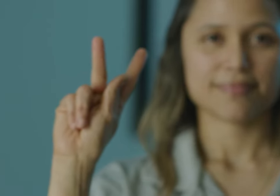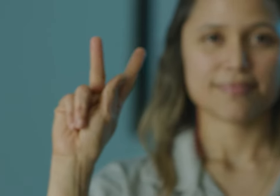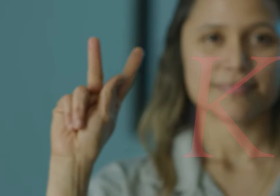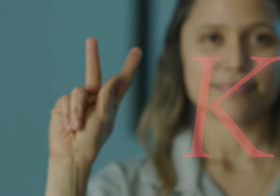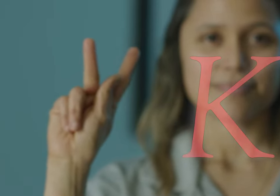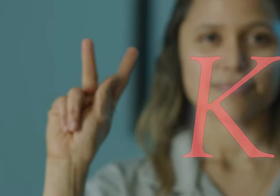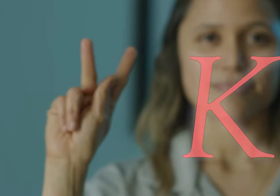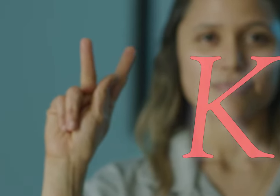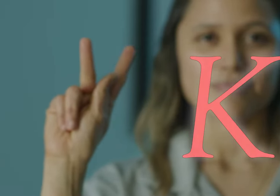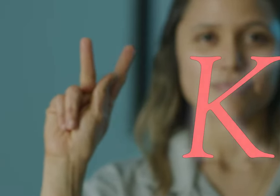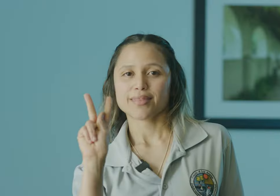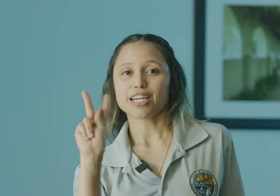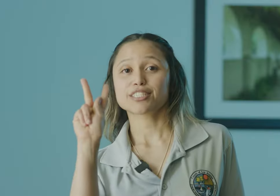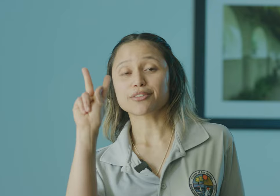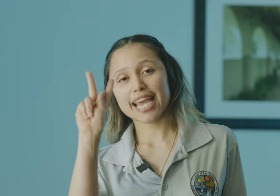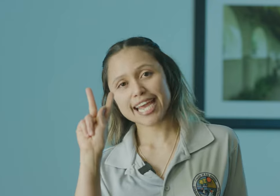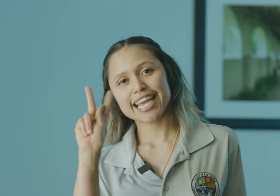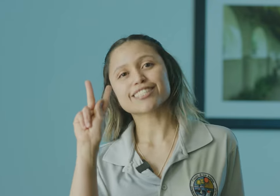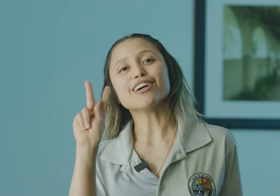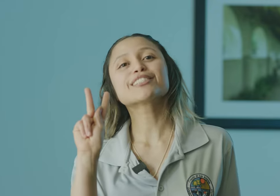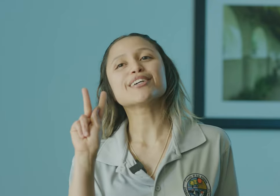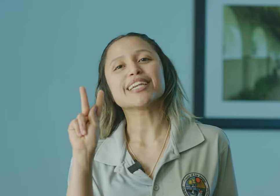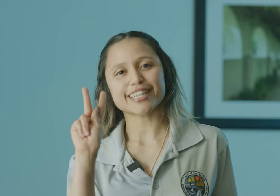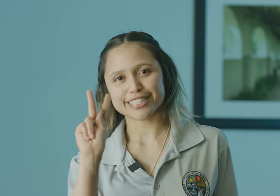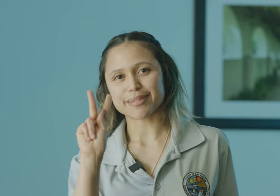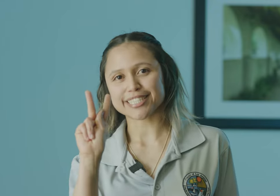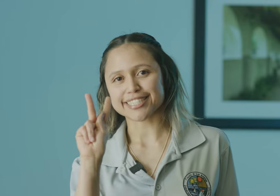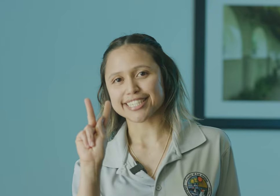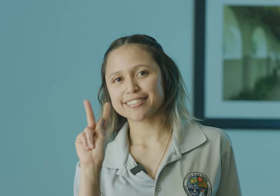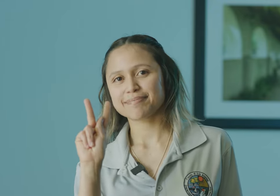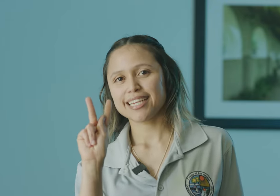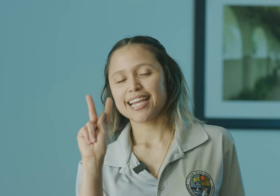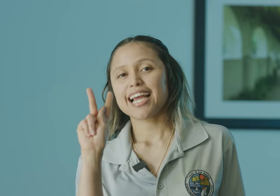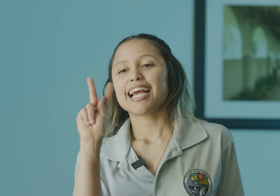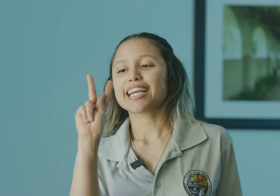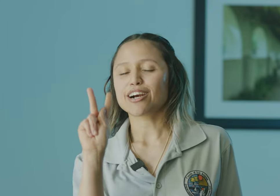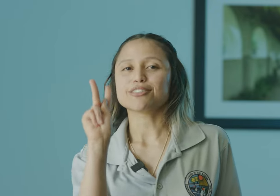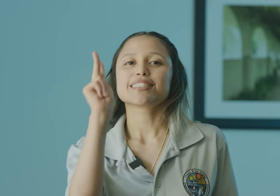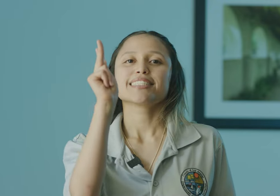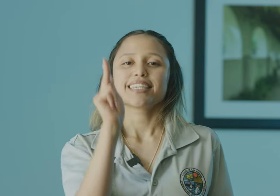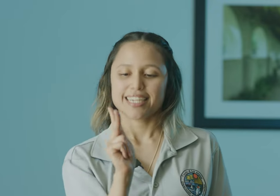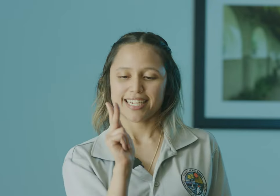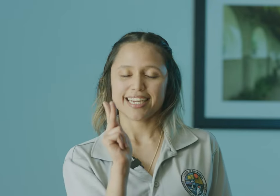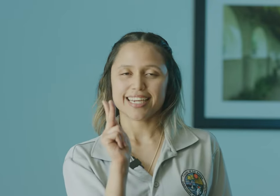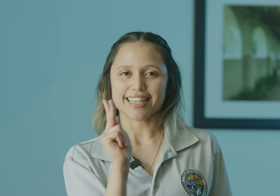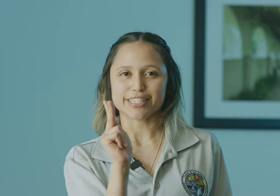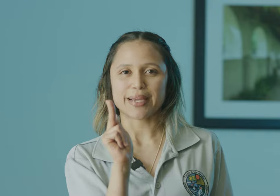K. So K is also another special letter. It goes this way